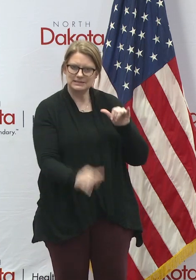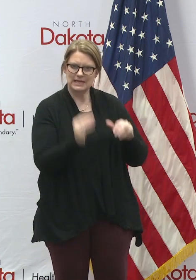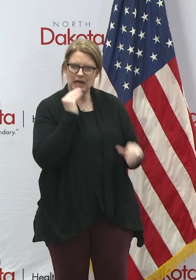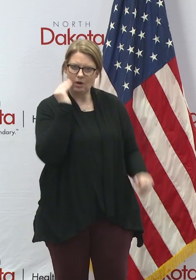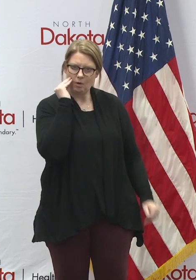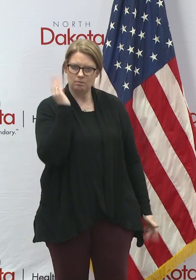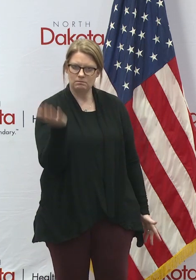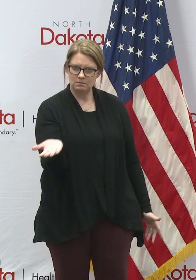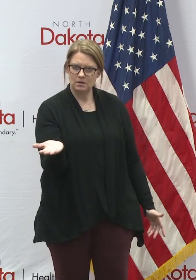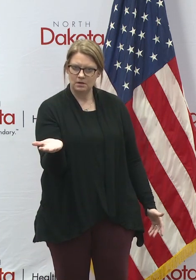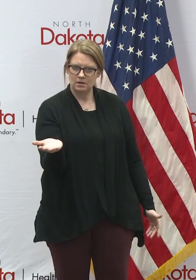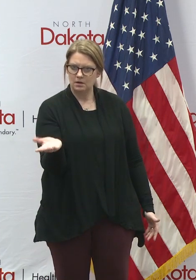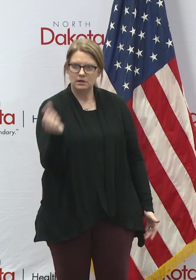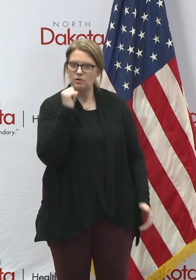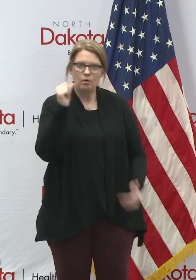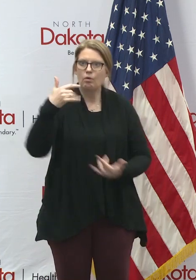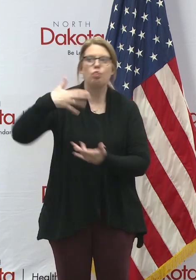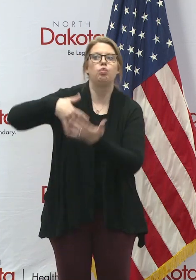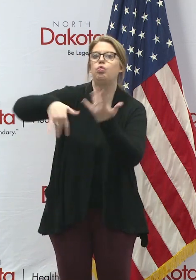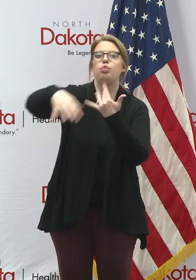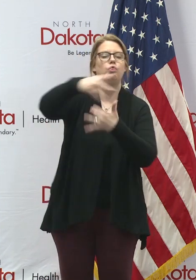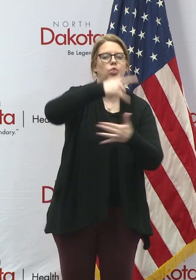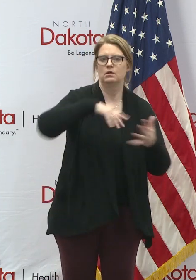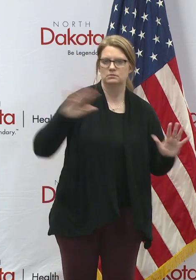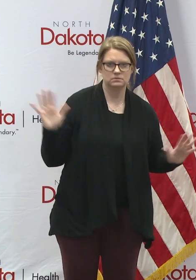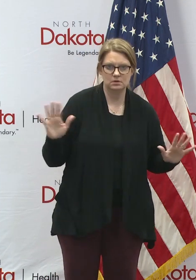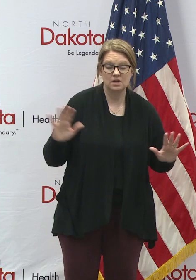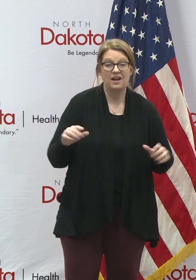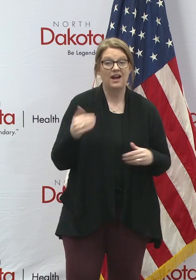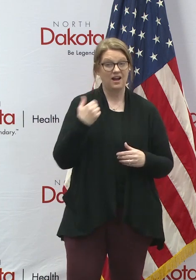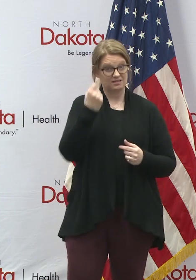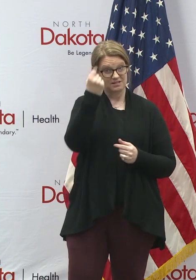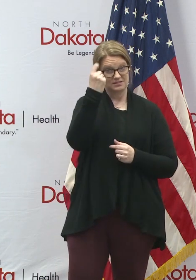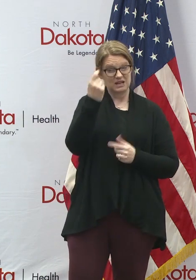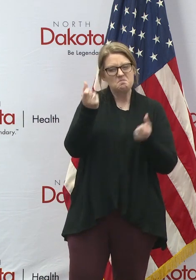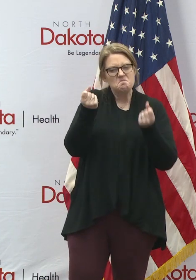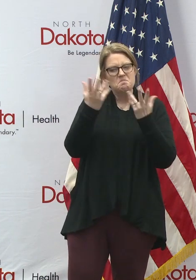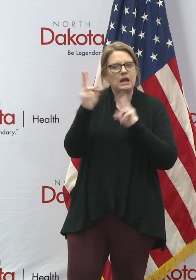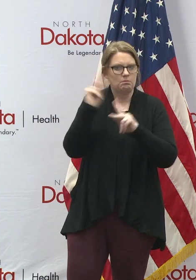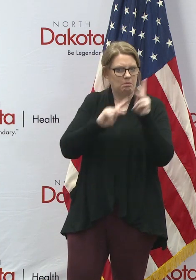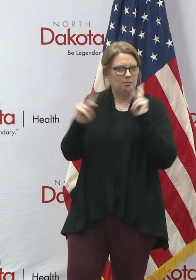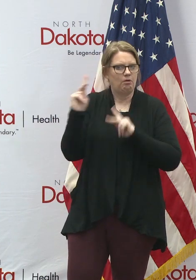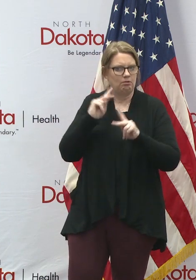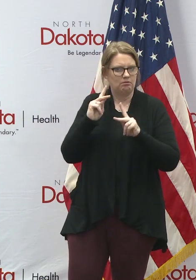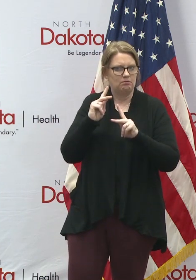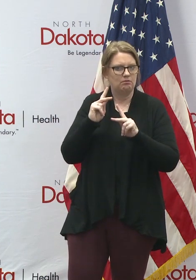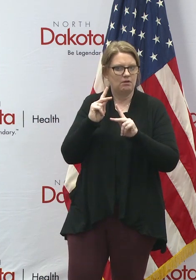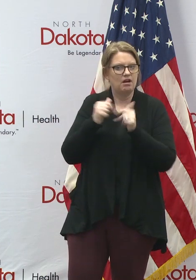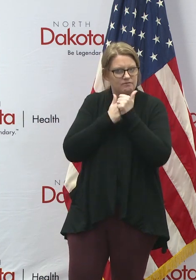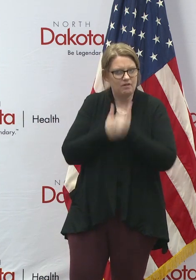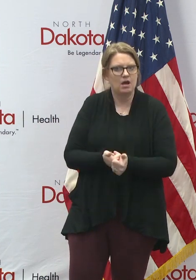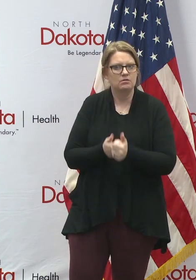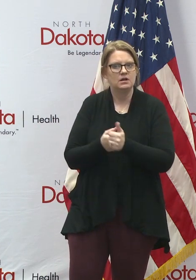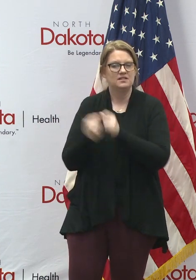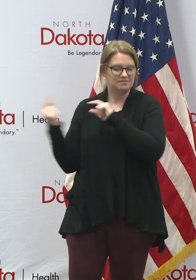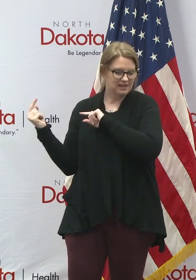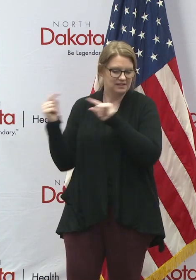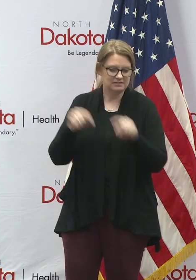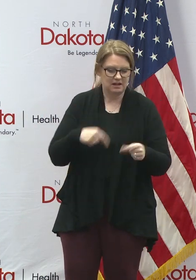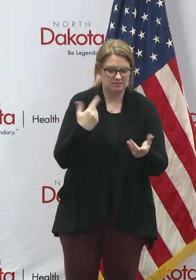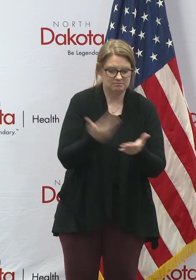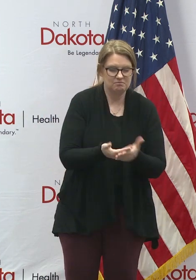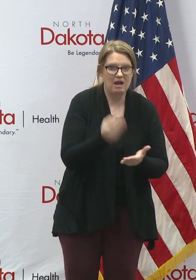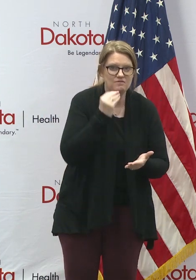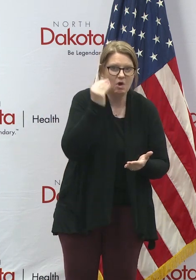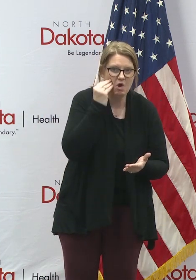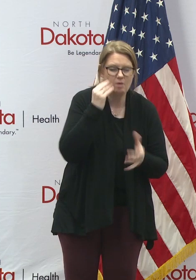And I do know that there are many people that are doing this. We thank them for doing that. And if you haven't been doing that, it's still time to start to